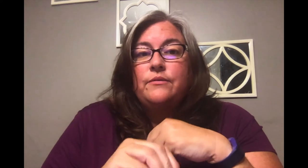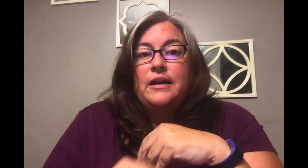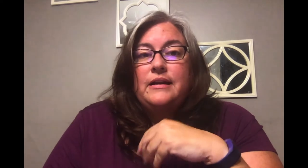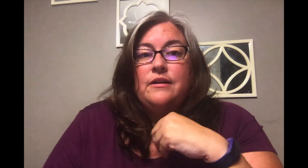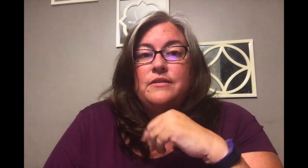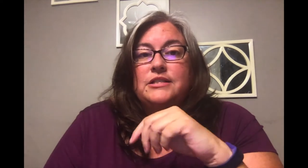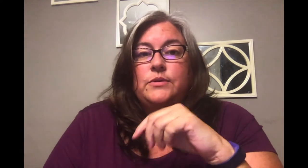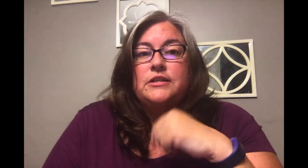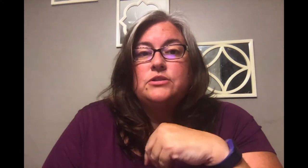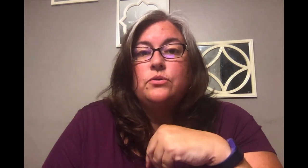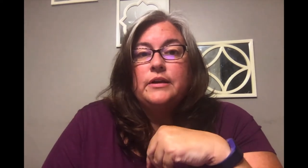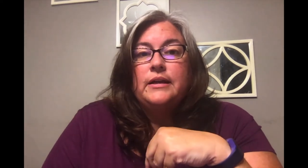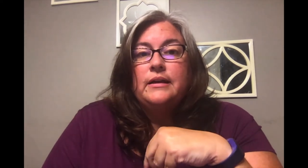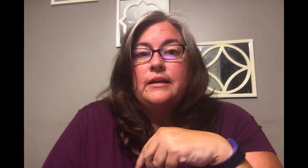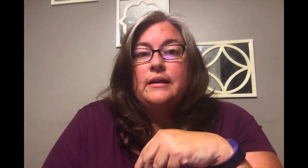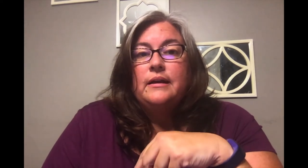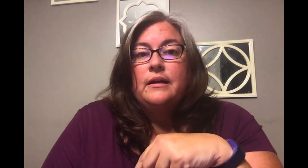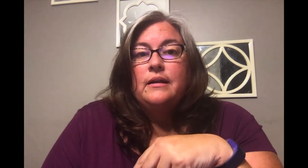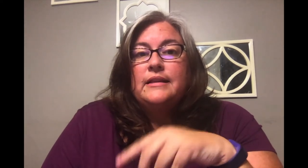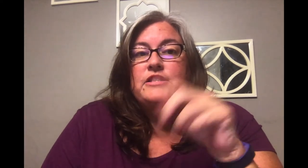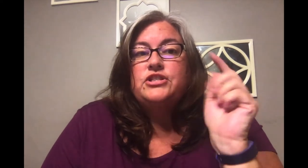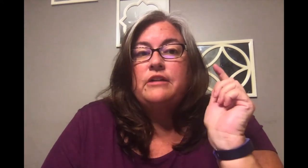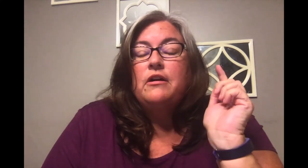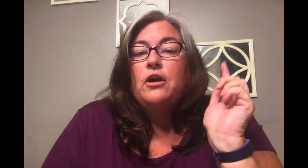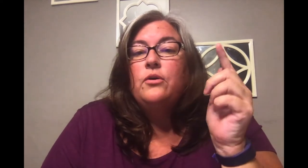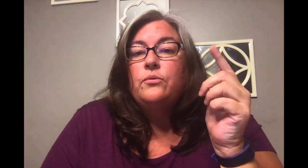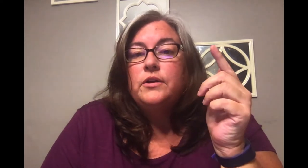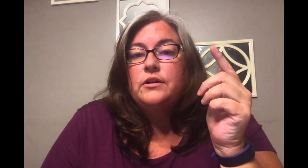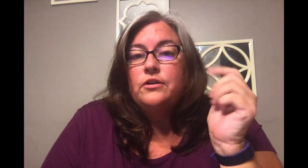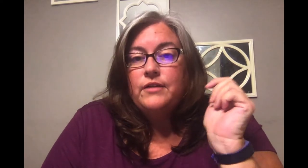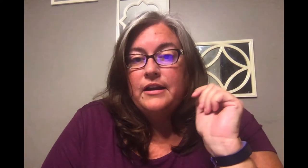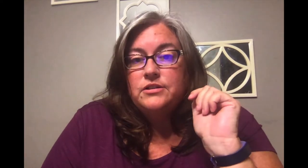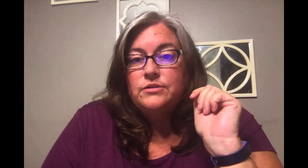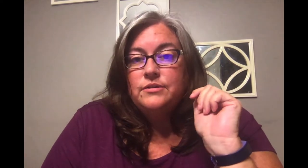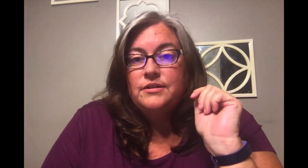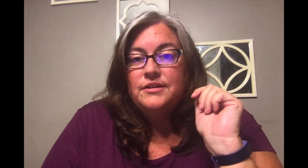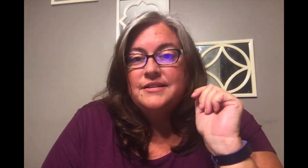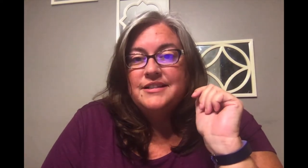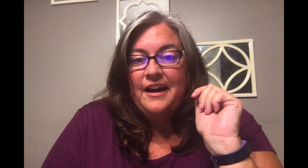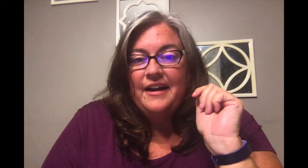ready to hear this week's story let's share our our own gratitude to god